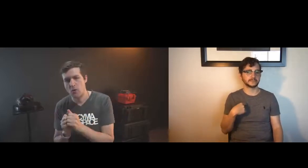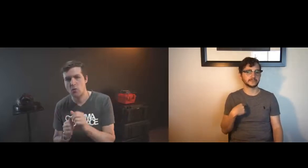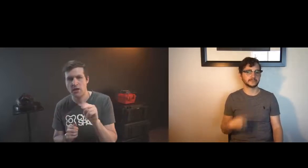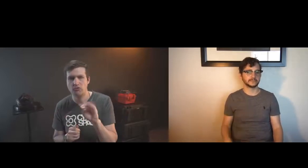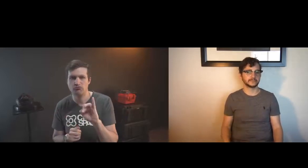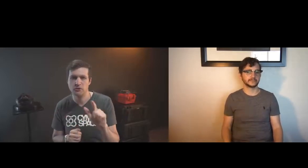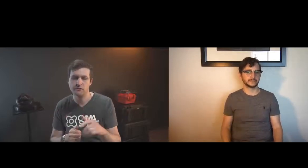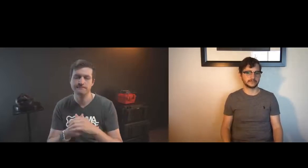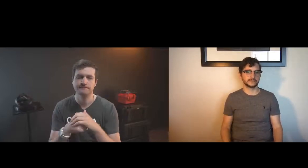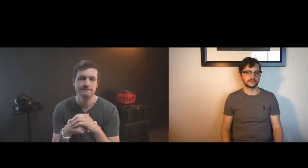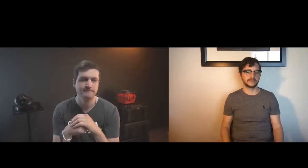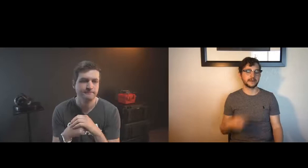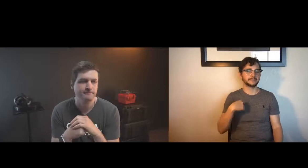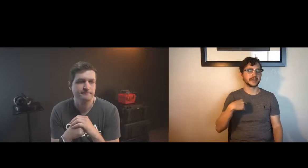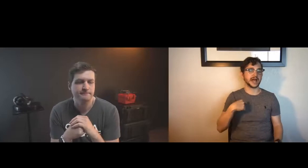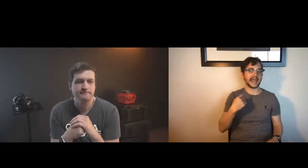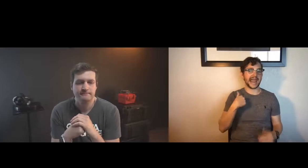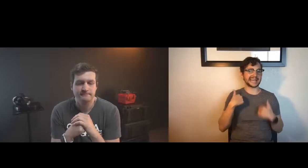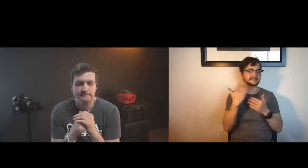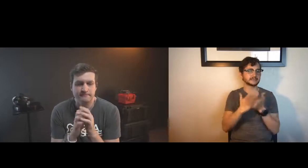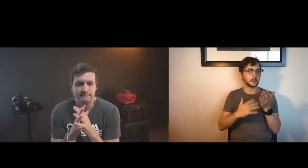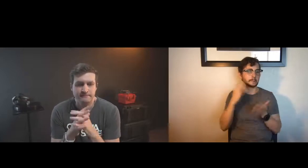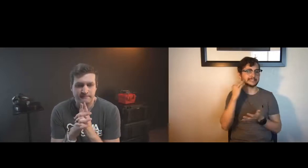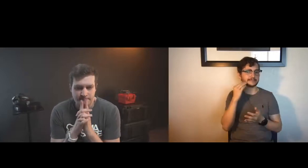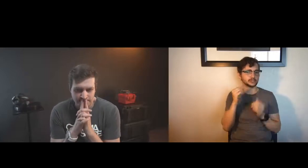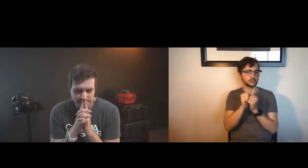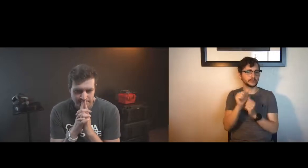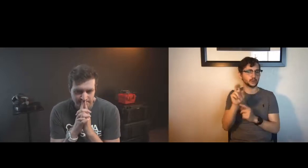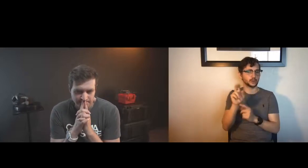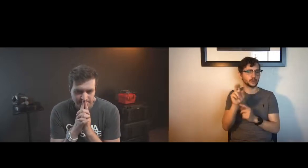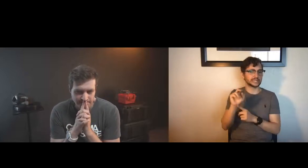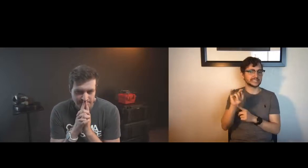so that was something i why i chose to go with the unreal engine